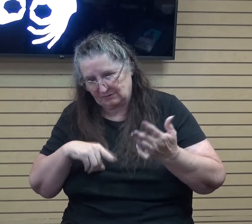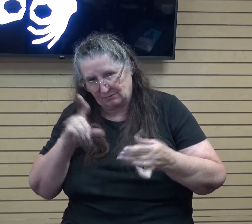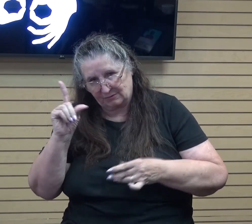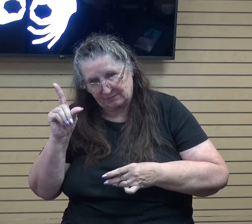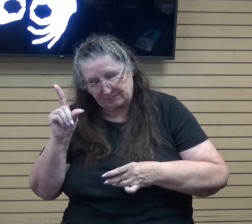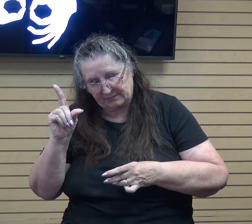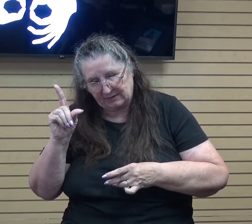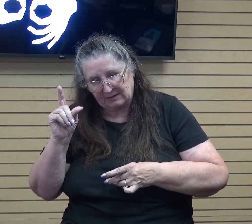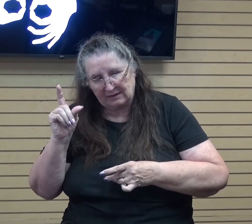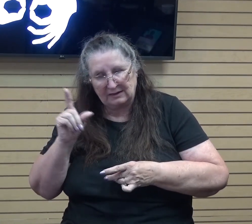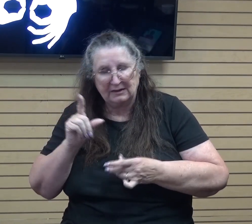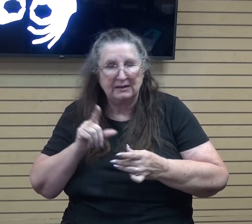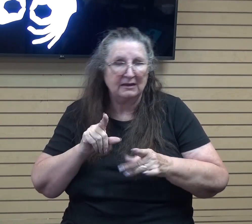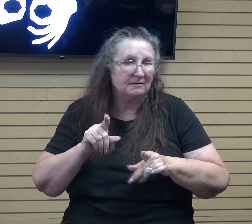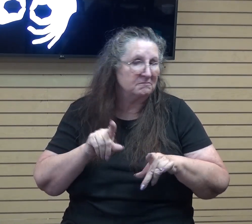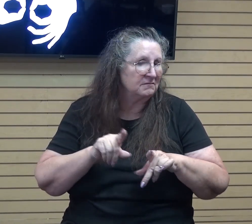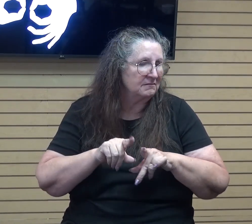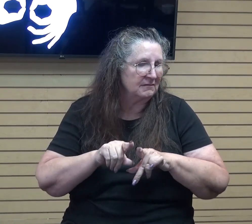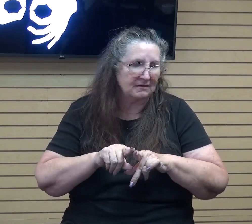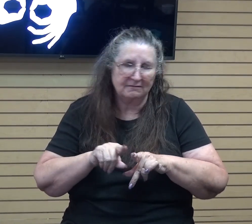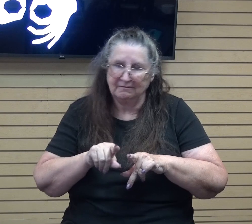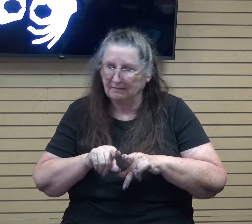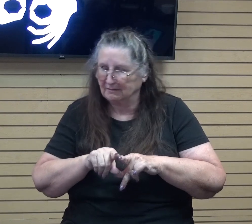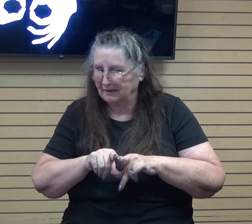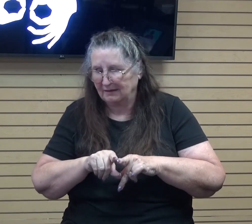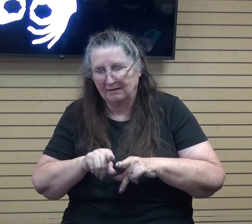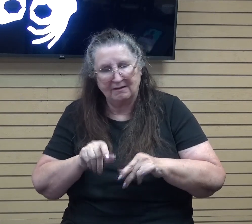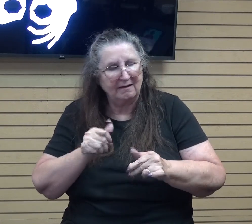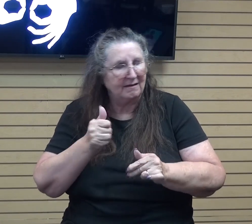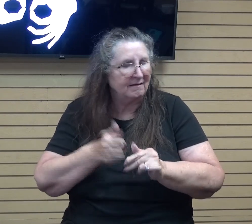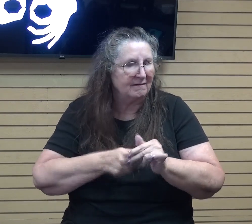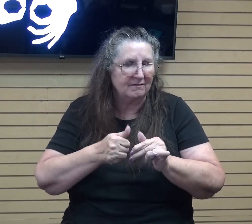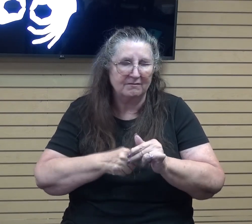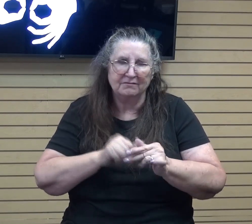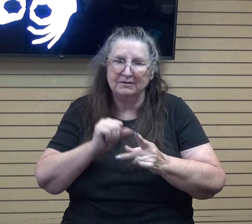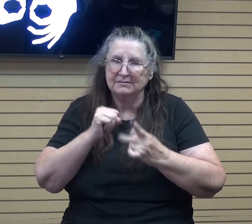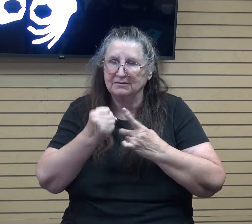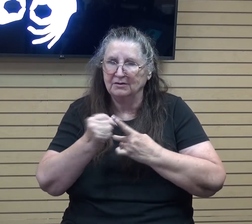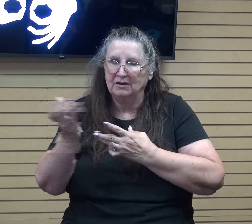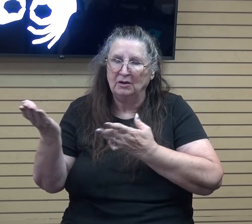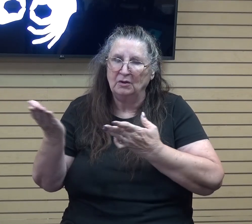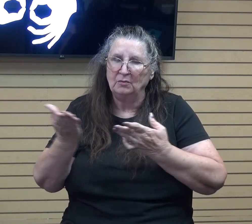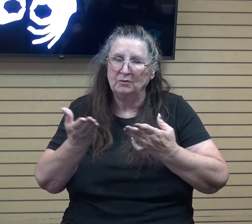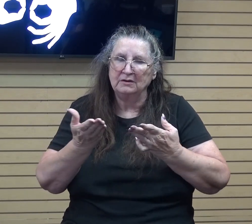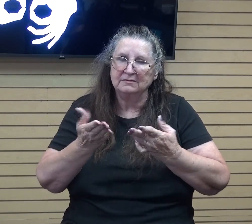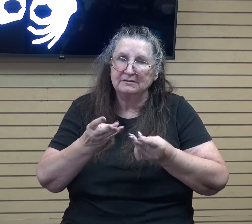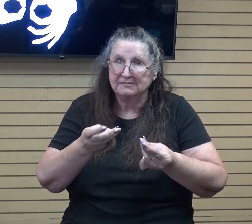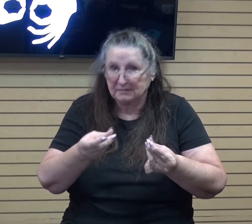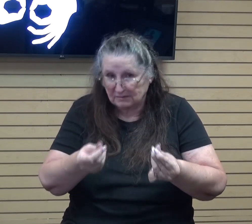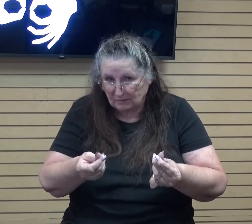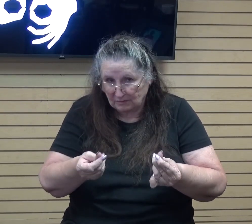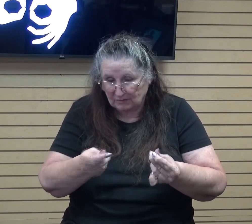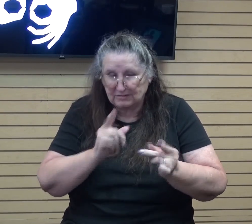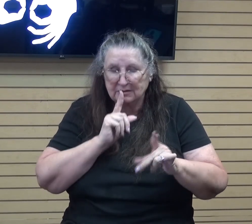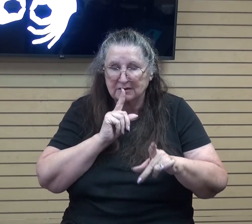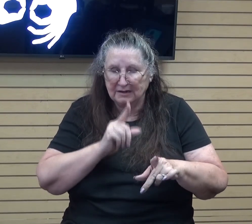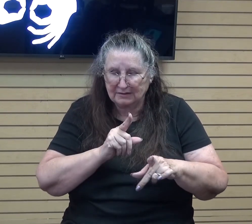he, like he does in every situation in our life, he brings us a solution. So, I'd like to read Psalm